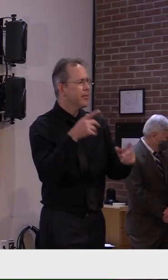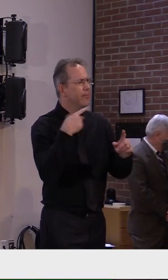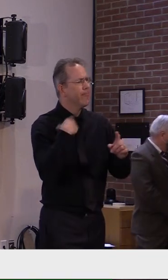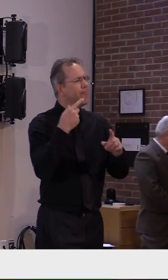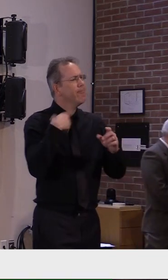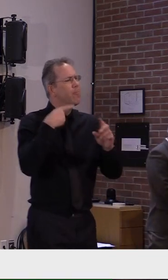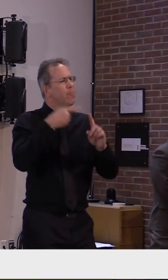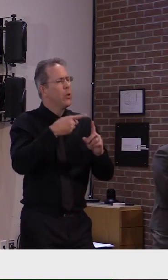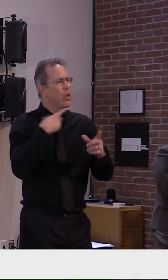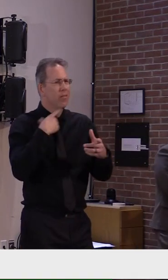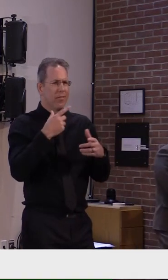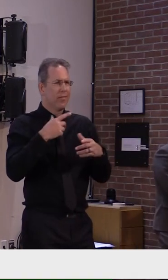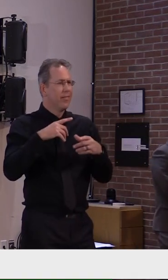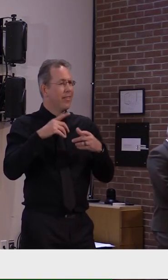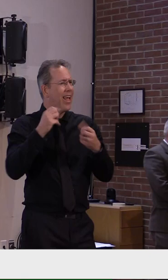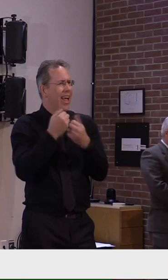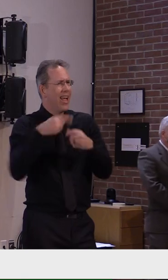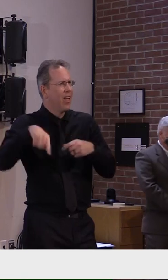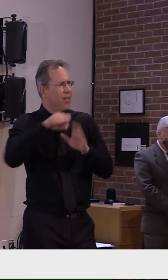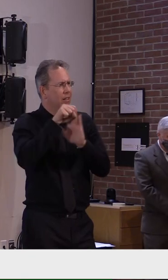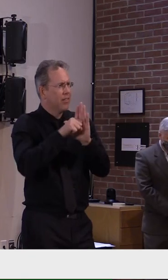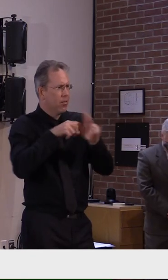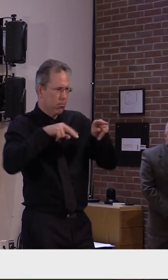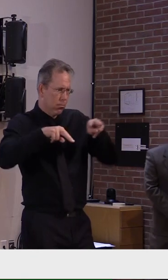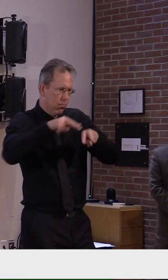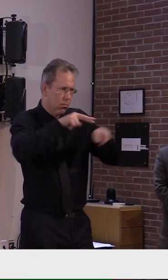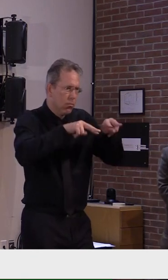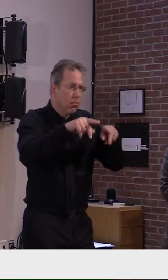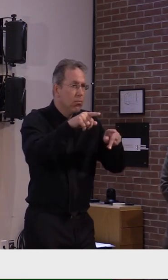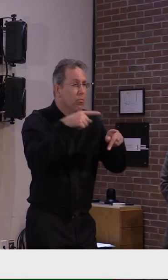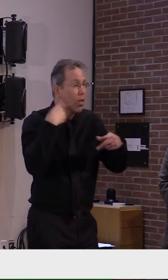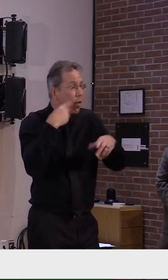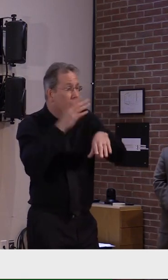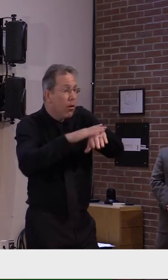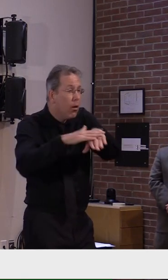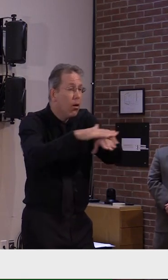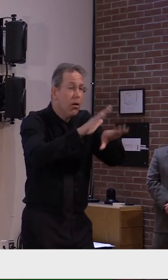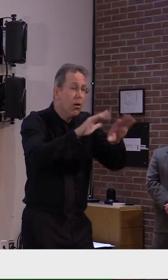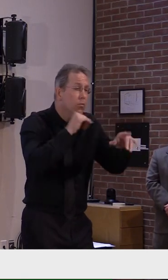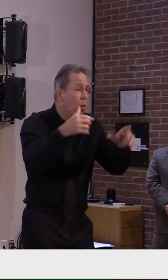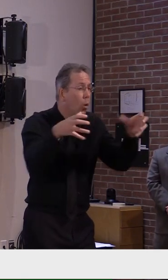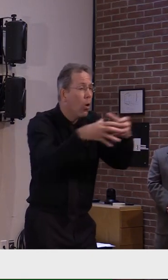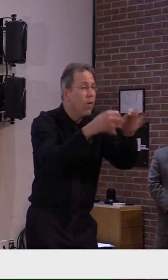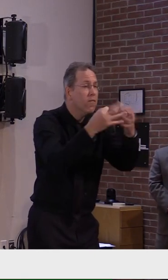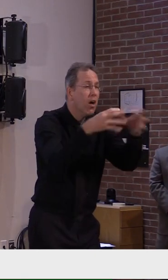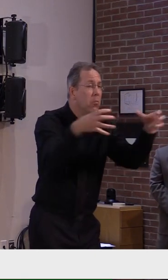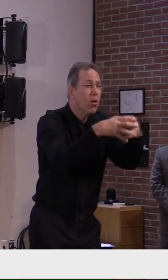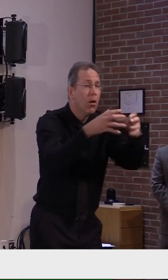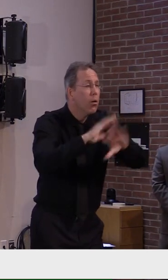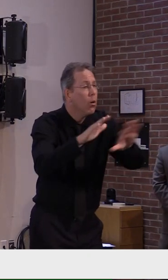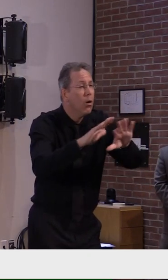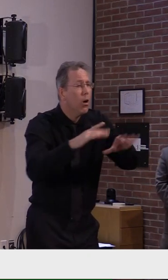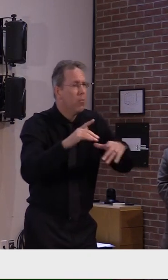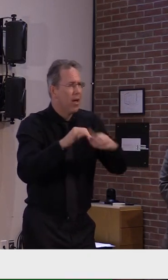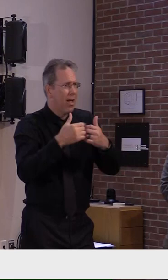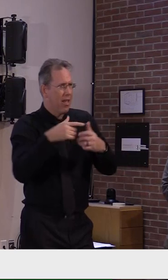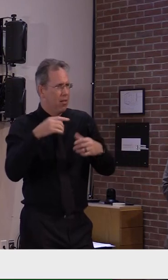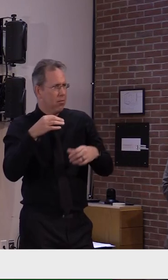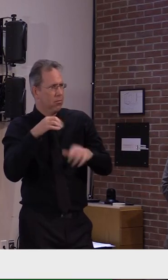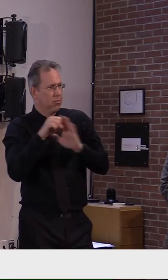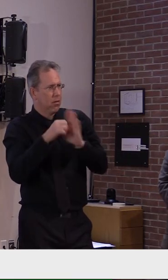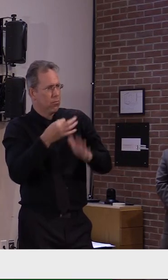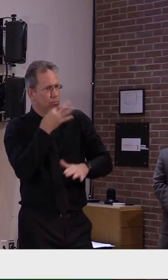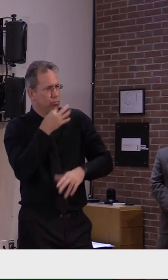talked about what it would take to prevent the spread and i said this is literally in your hands well it's still the case today